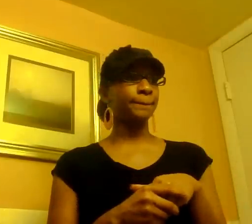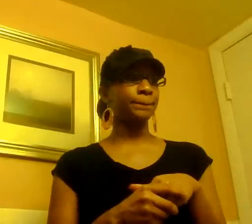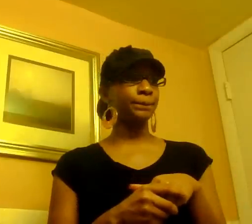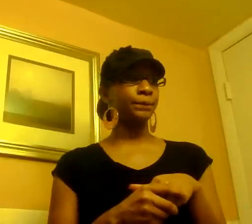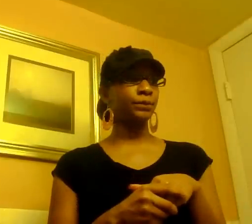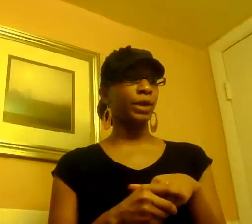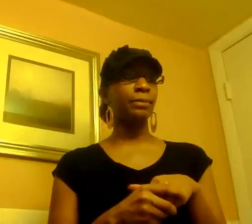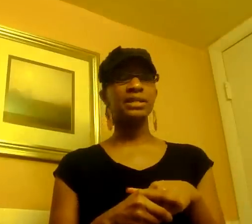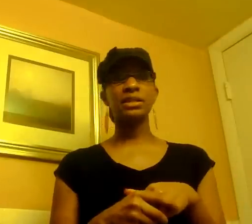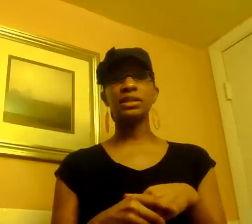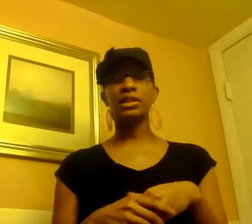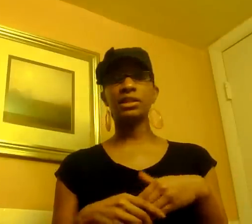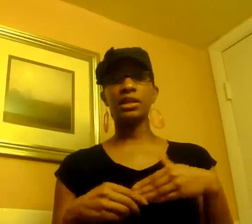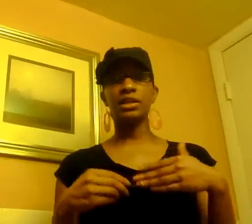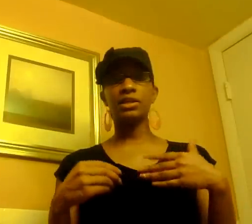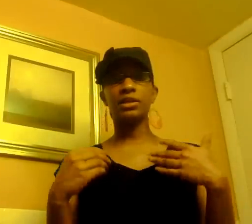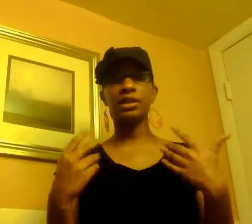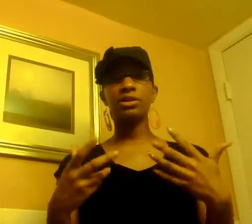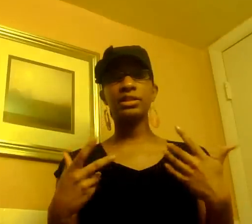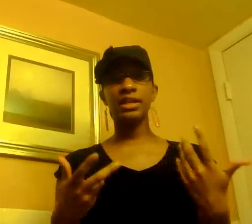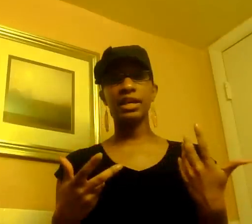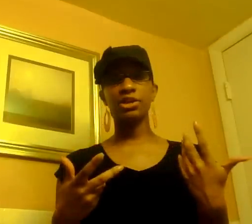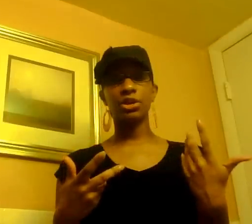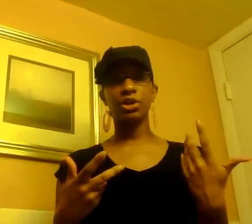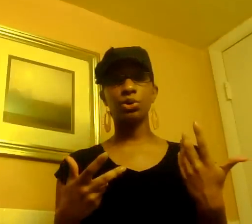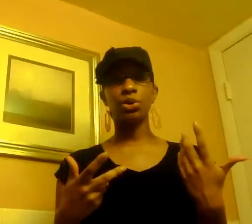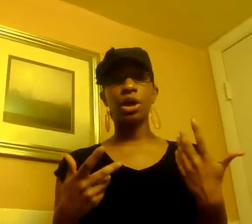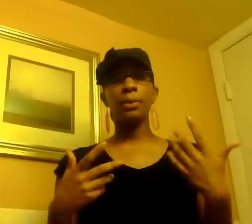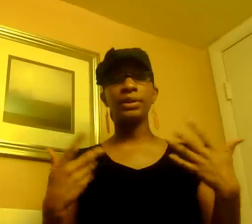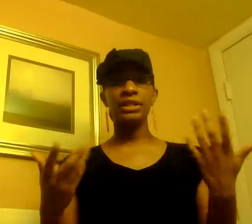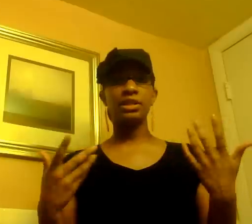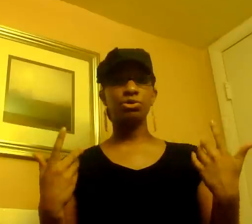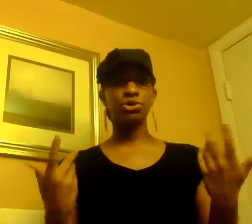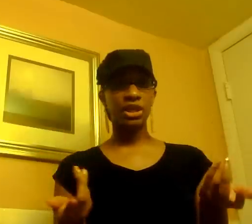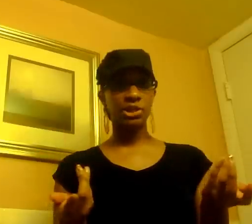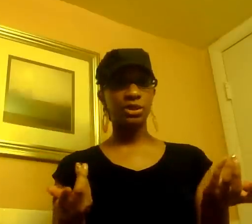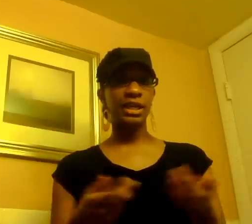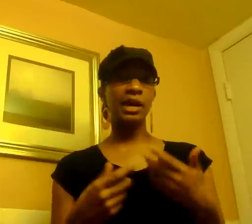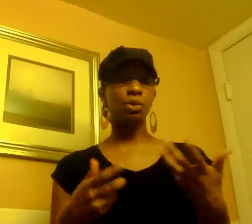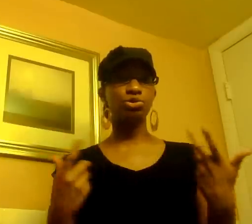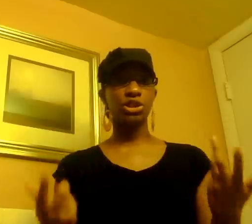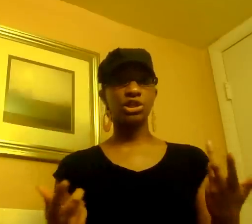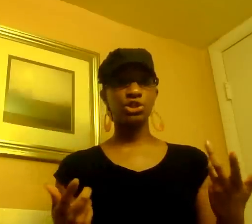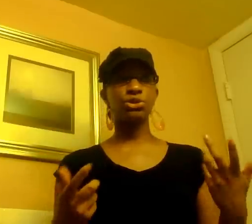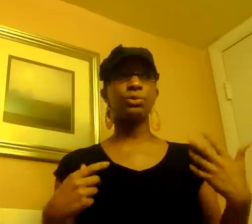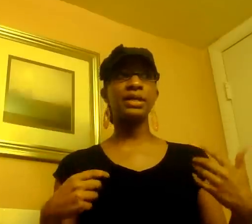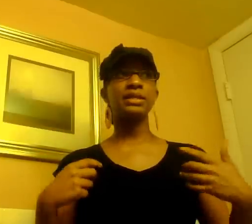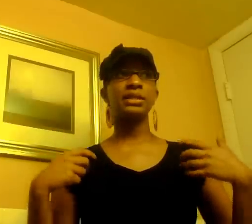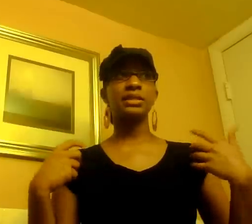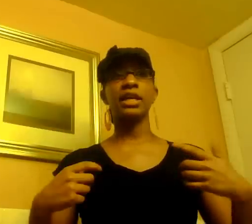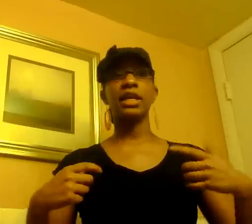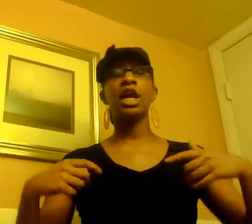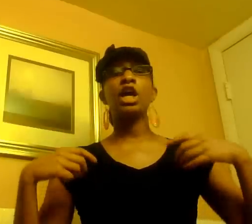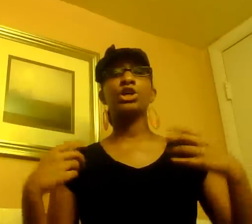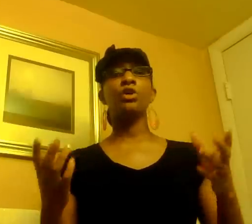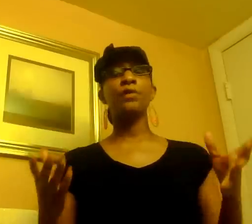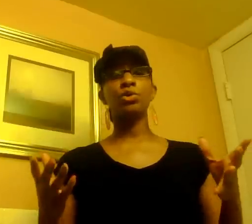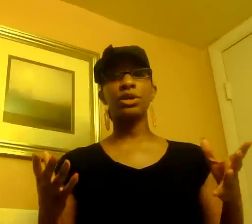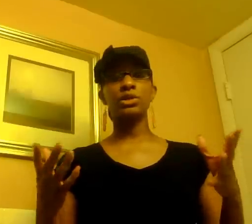basically in the lyrics say you know please don't judge me and i won't judge you so basically saying don't focus